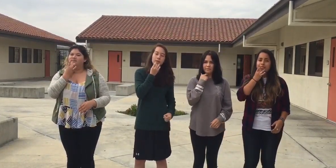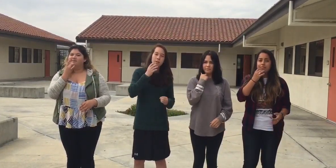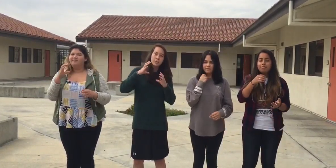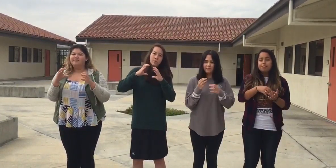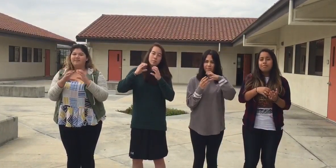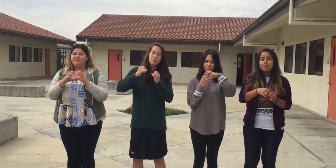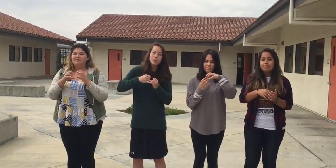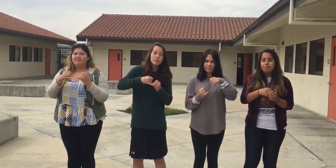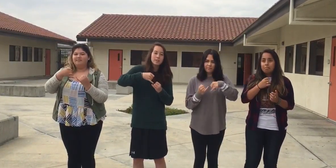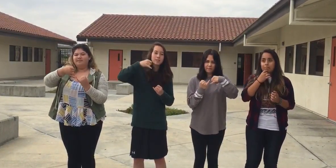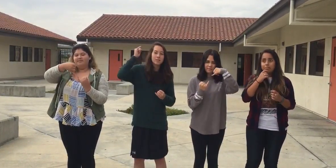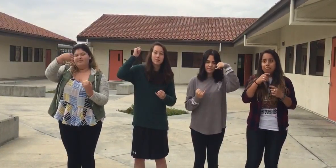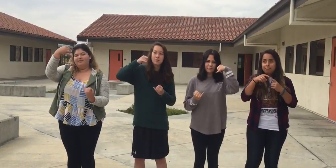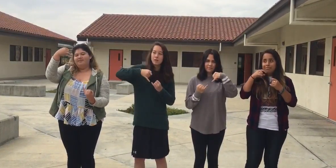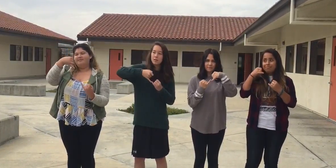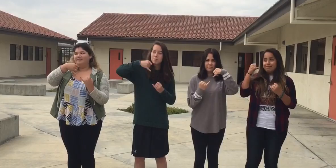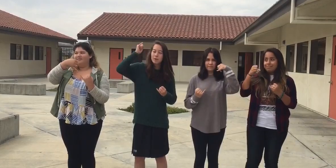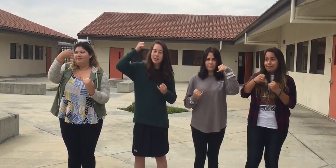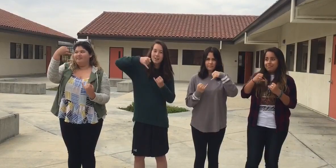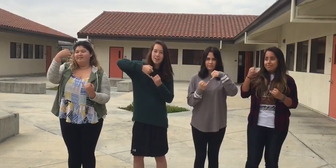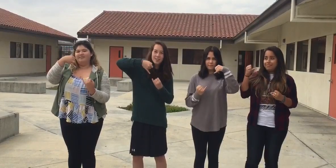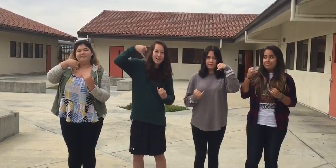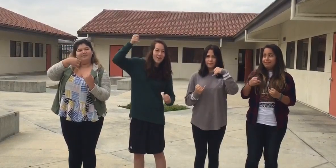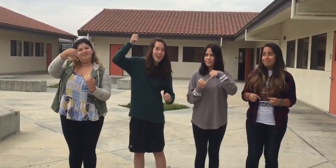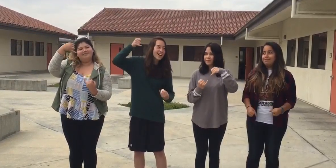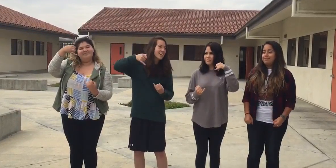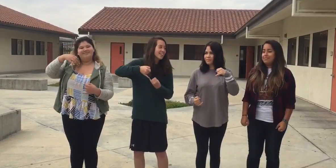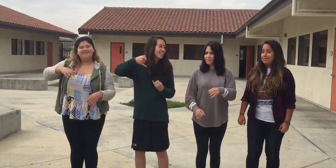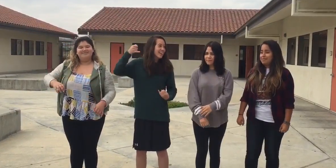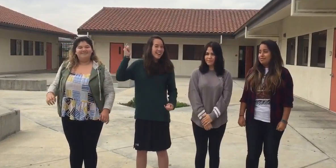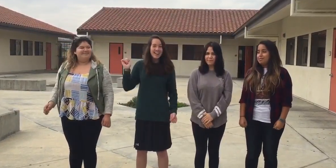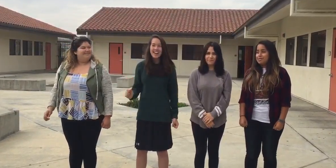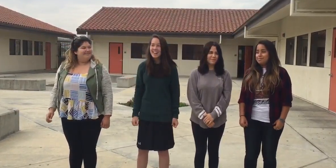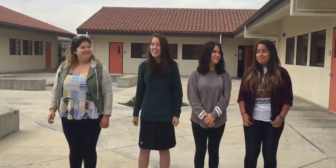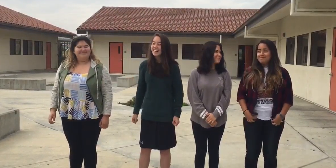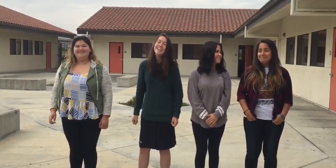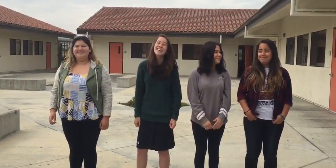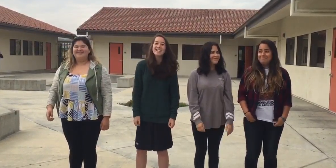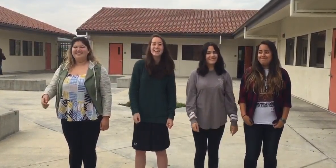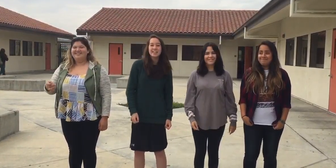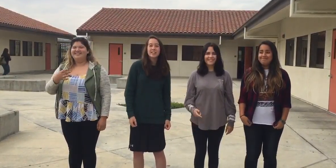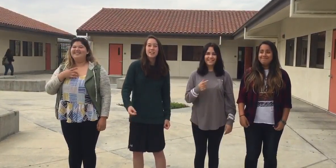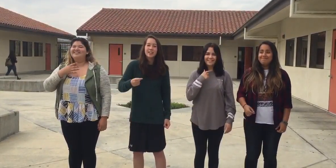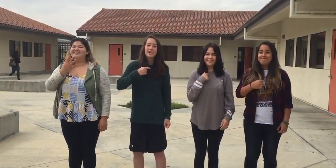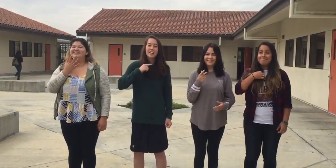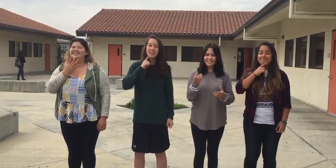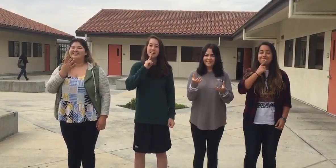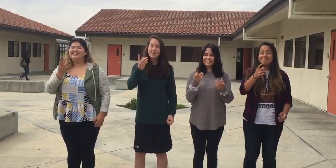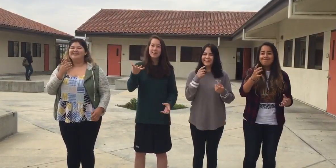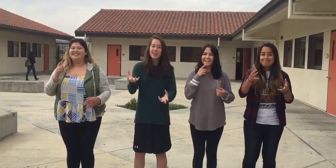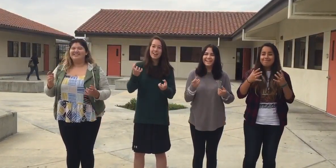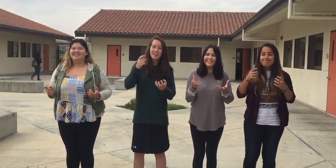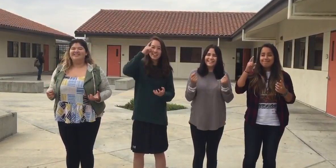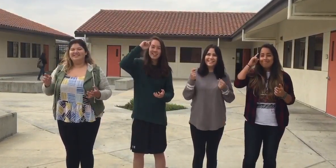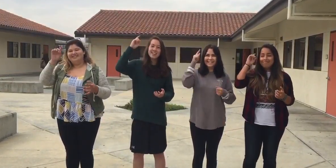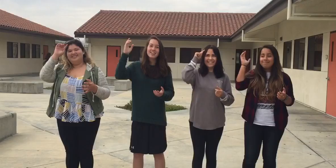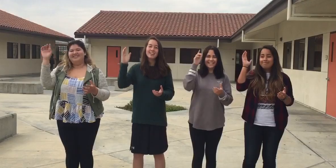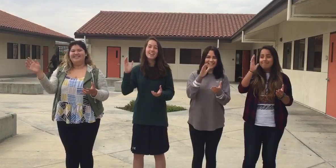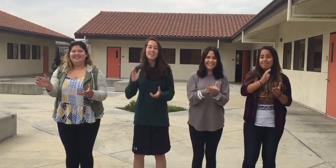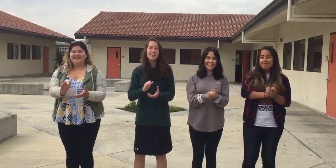A fox trot above my head A sock hop beneath my bed A disco ball is just hanging by